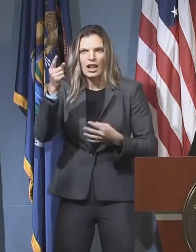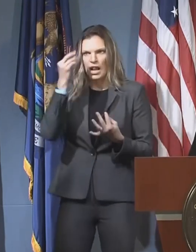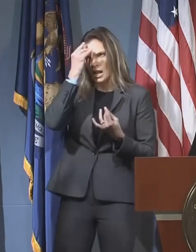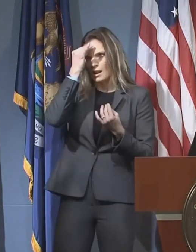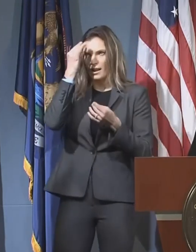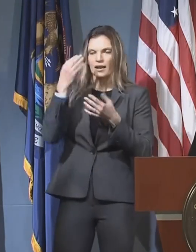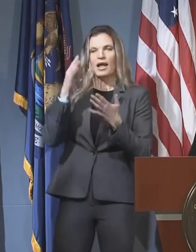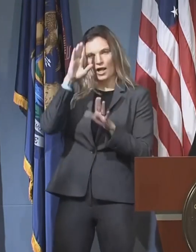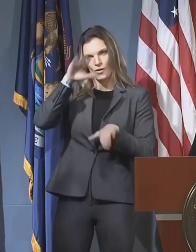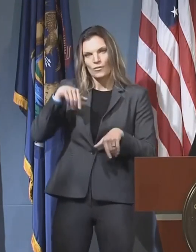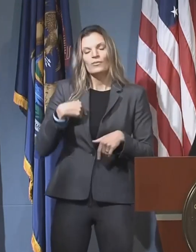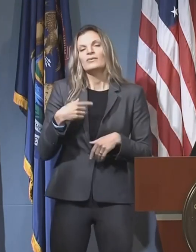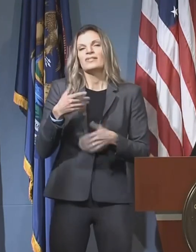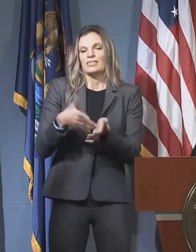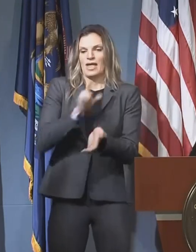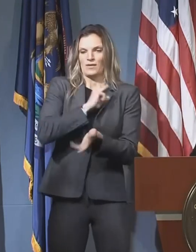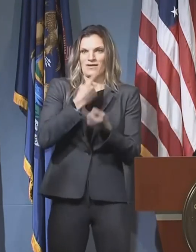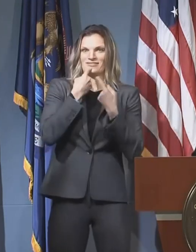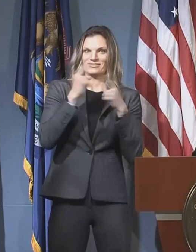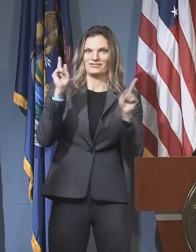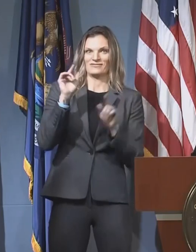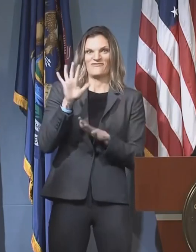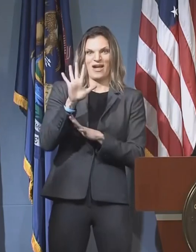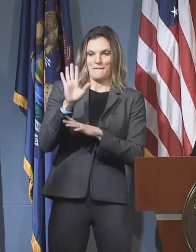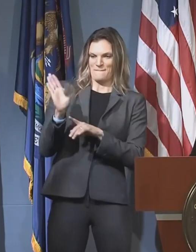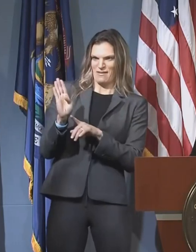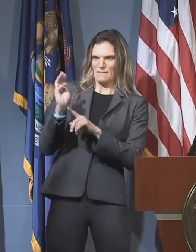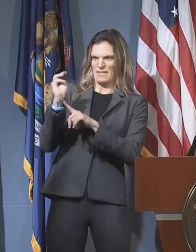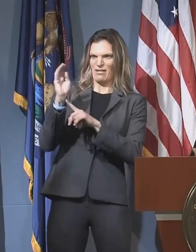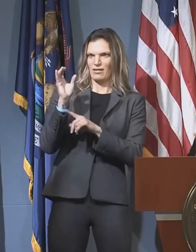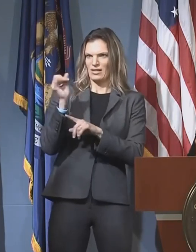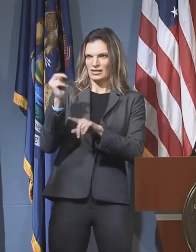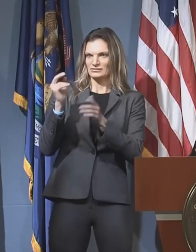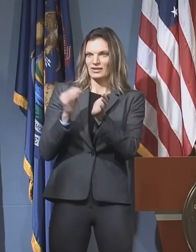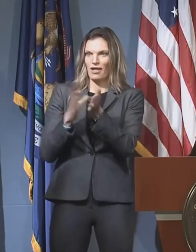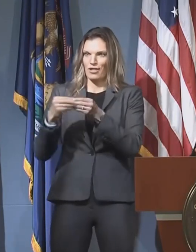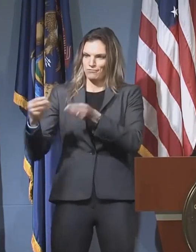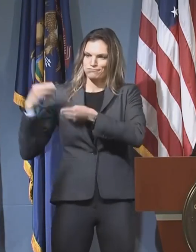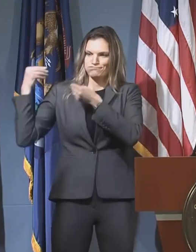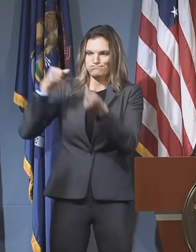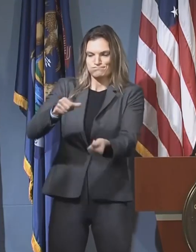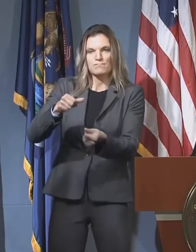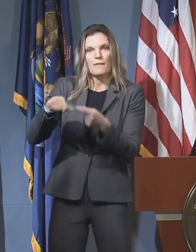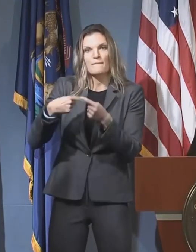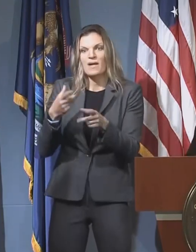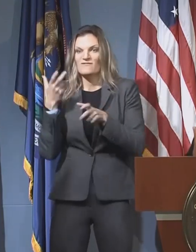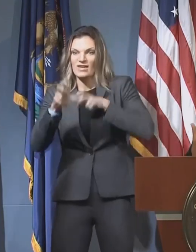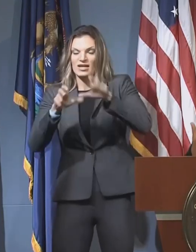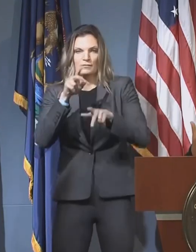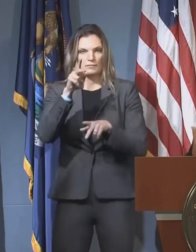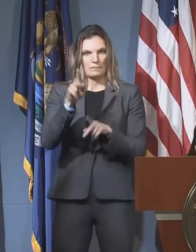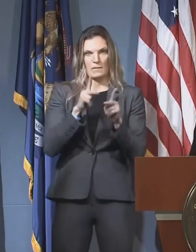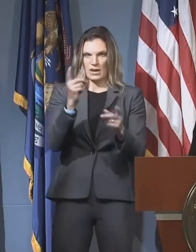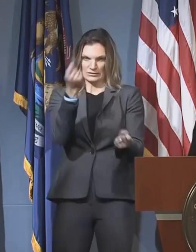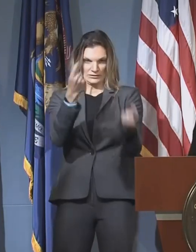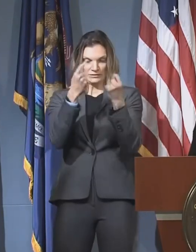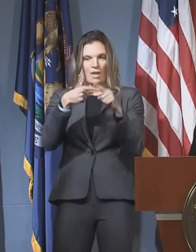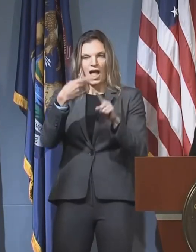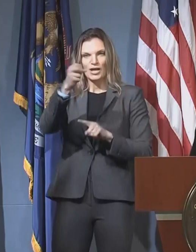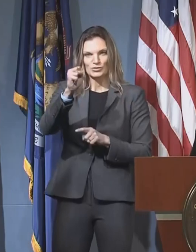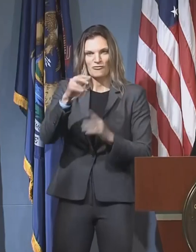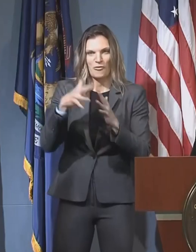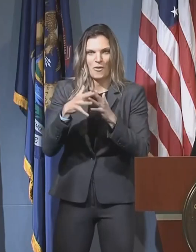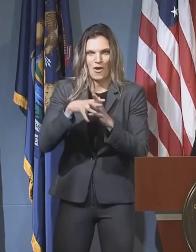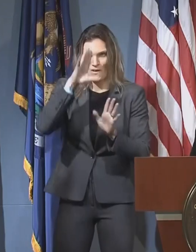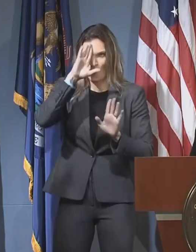I'll just observe last week when we announced $5 billion investment in Michigan, I got five questions about high school football. And I know that we are